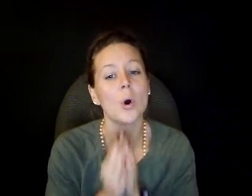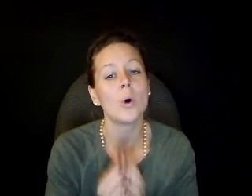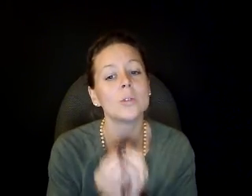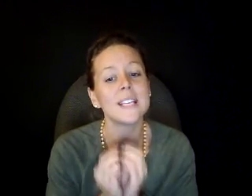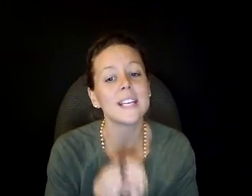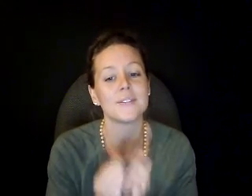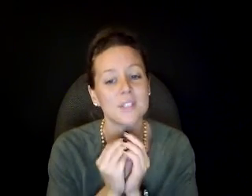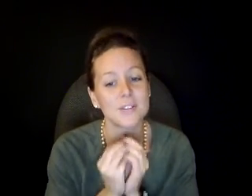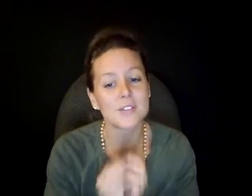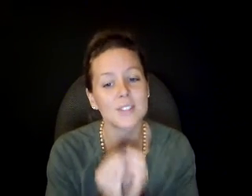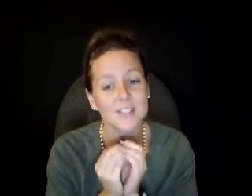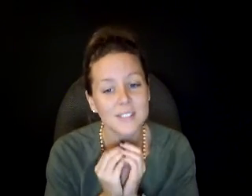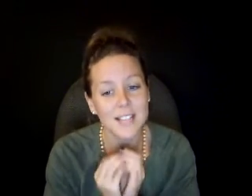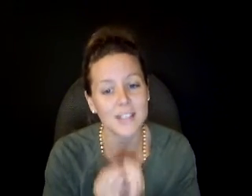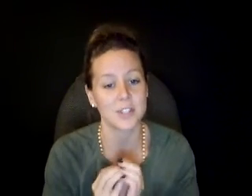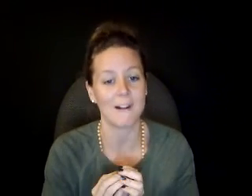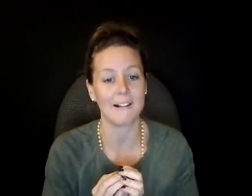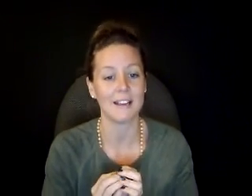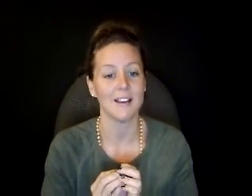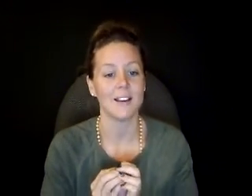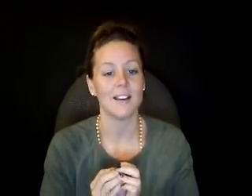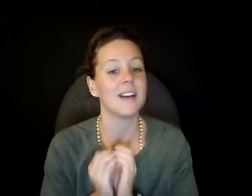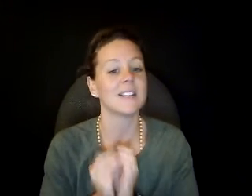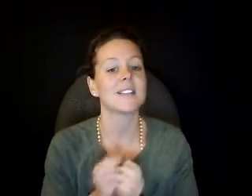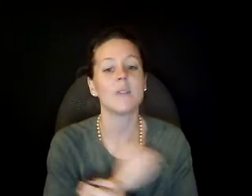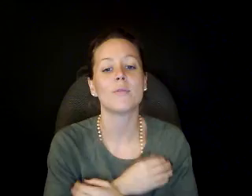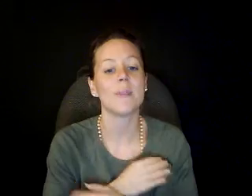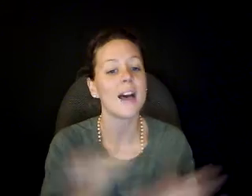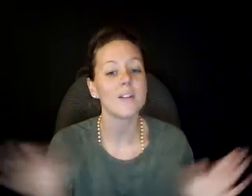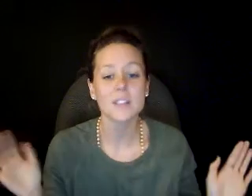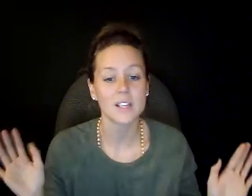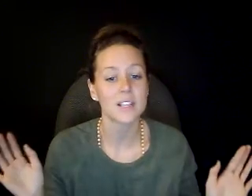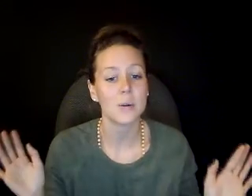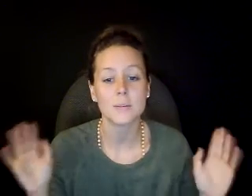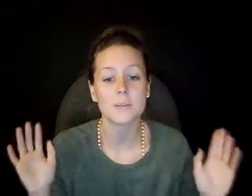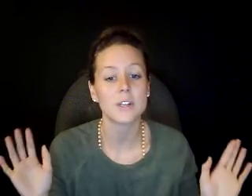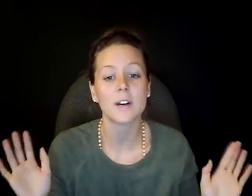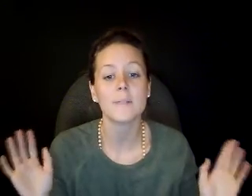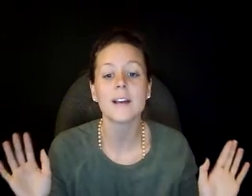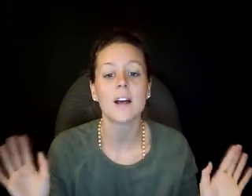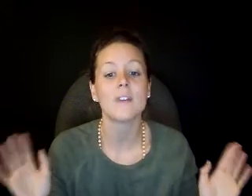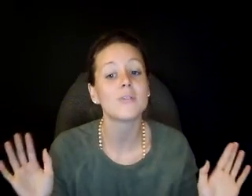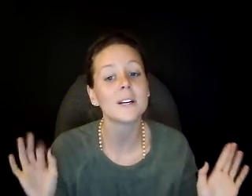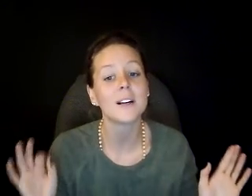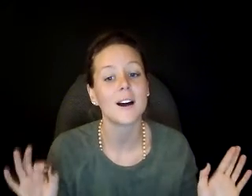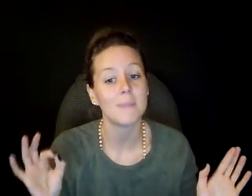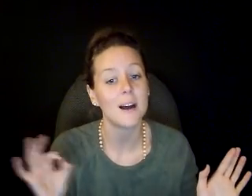holy gifts of certain sanctuary and escape from everything that would obscure my love for God, my